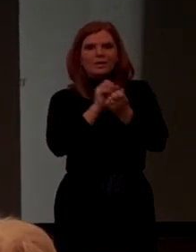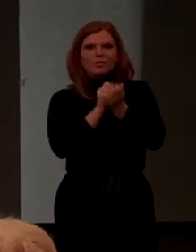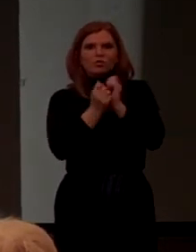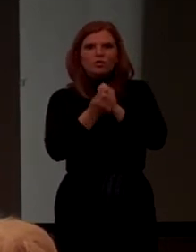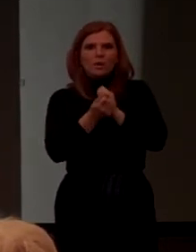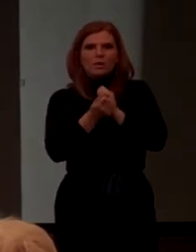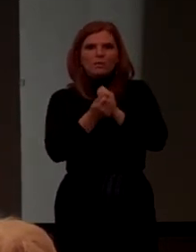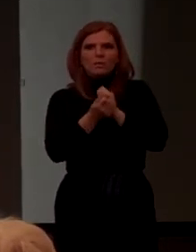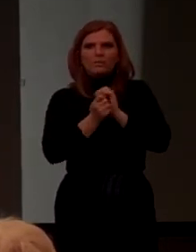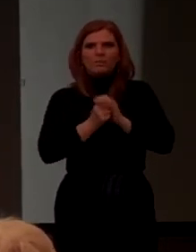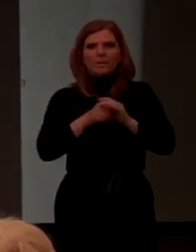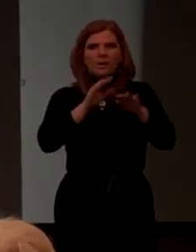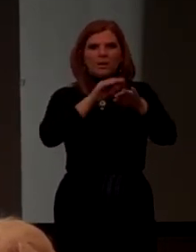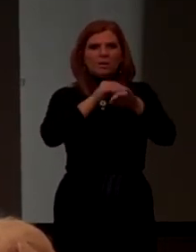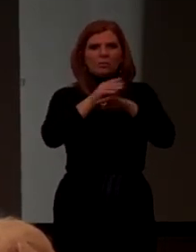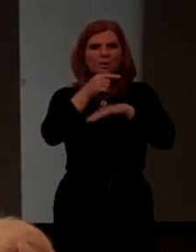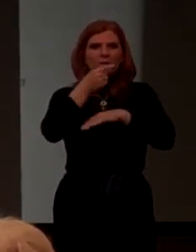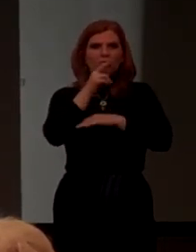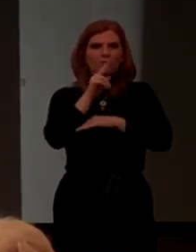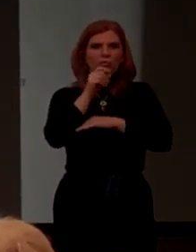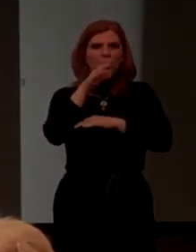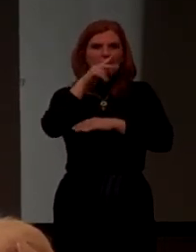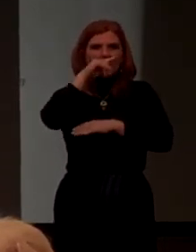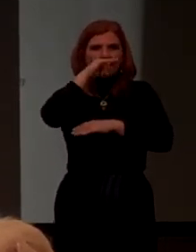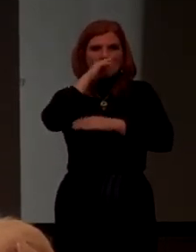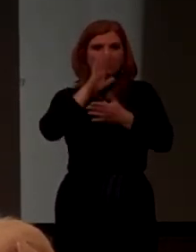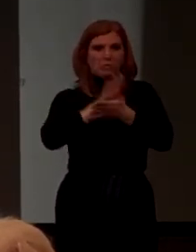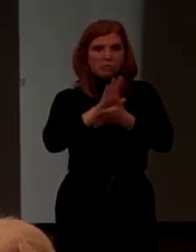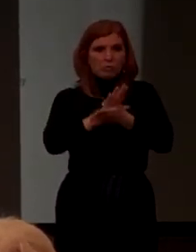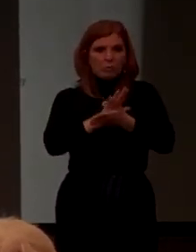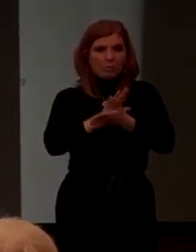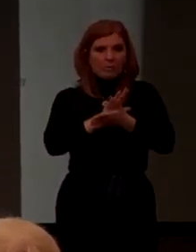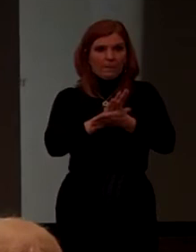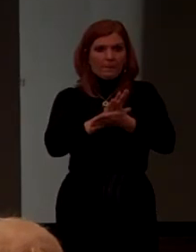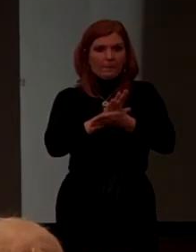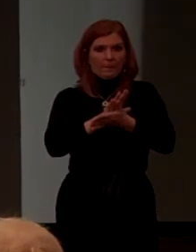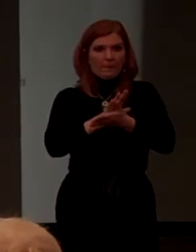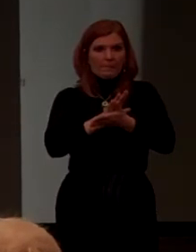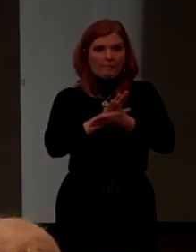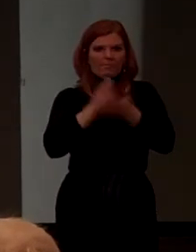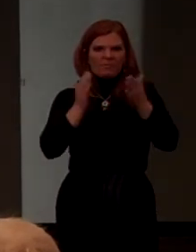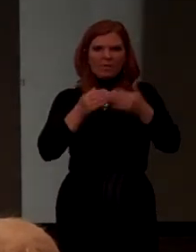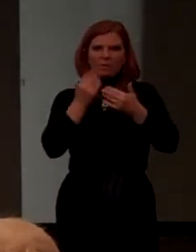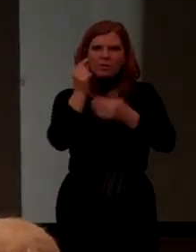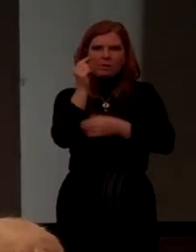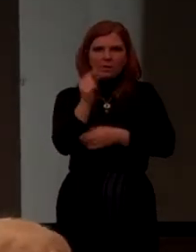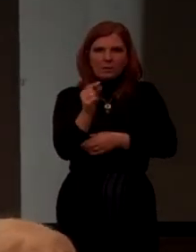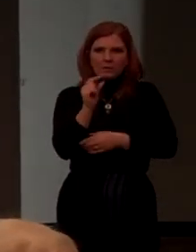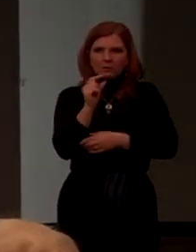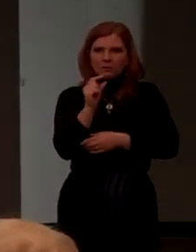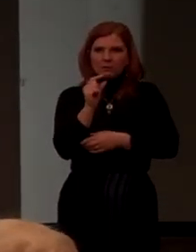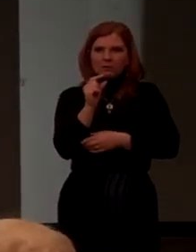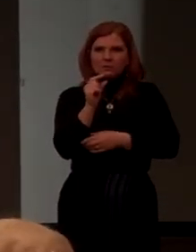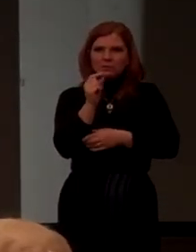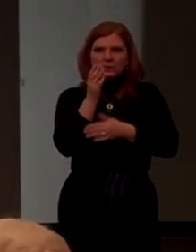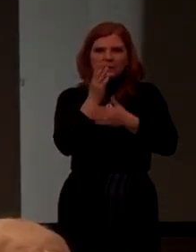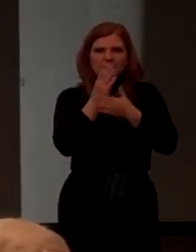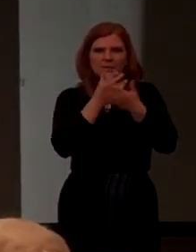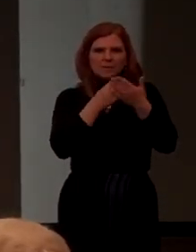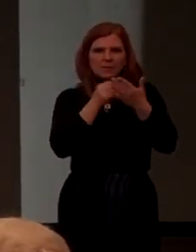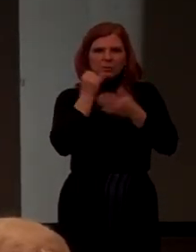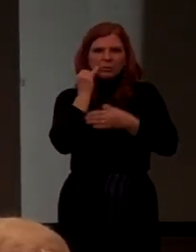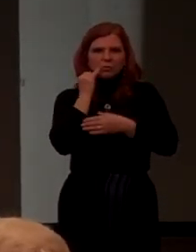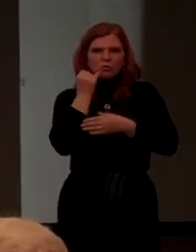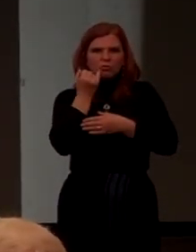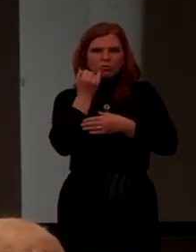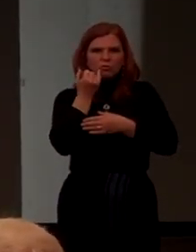You send the grandkids to school, and we give them a little something with juice in